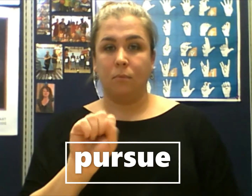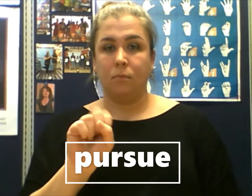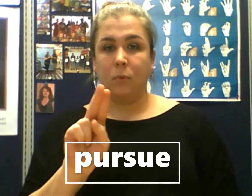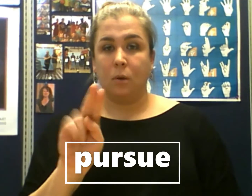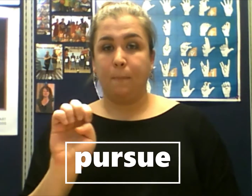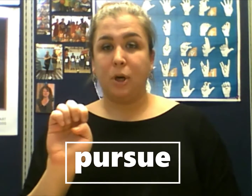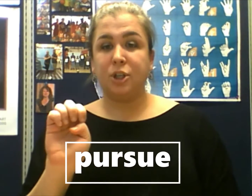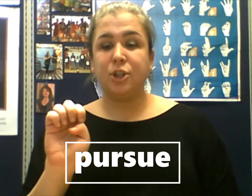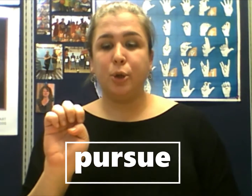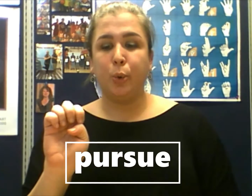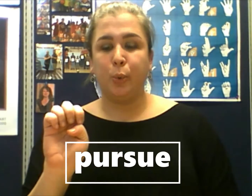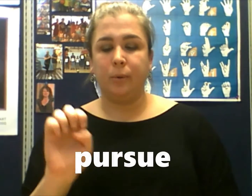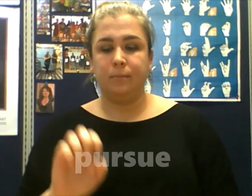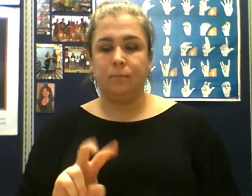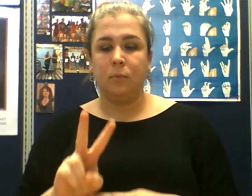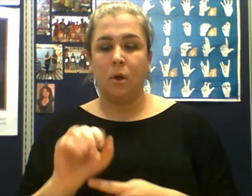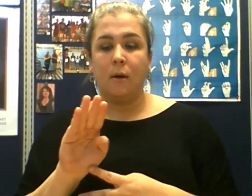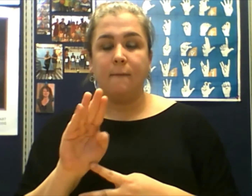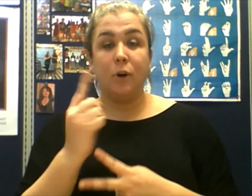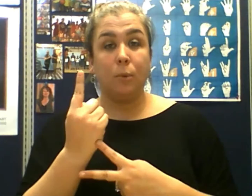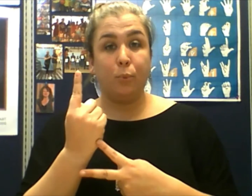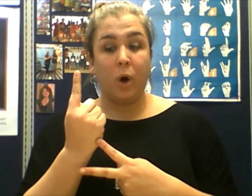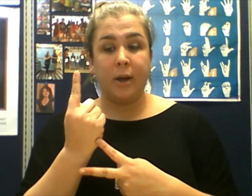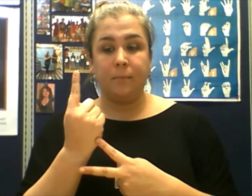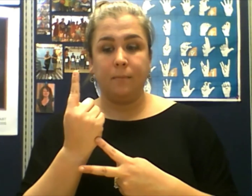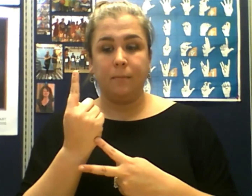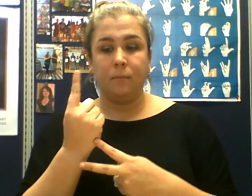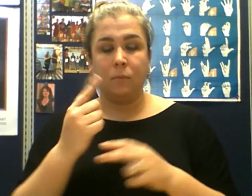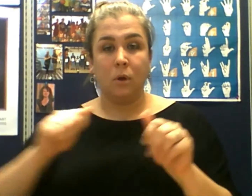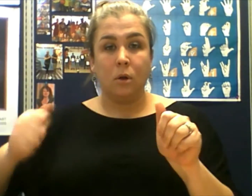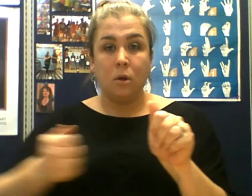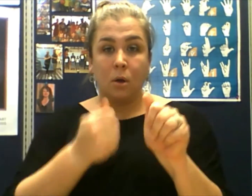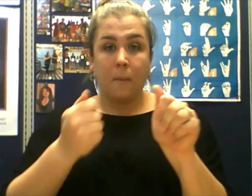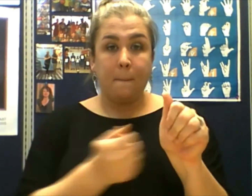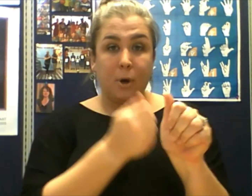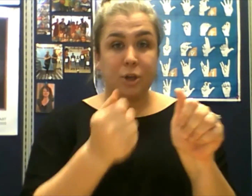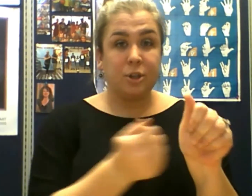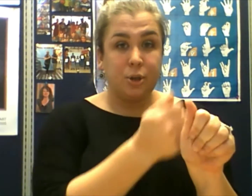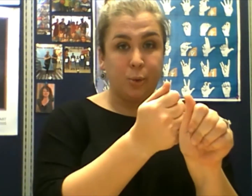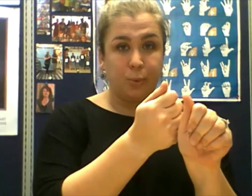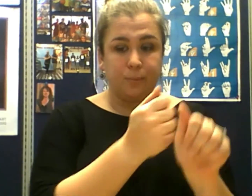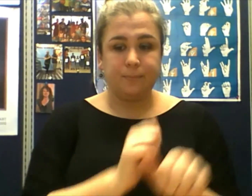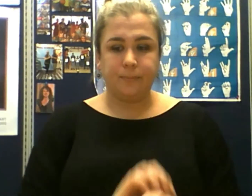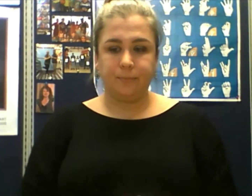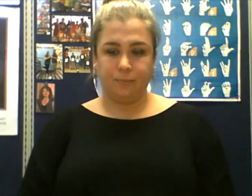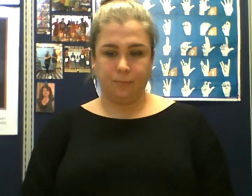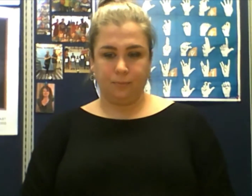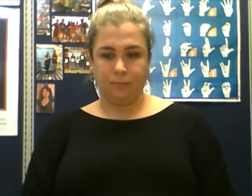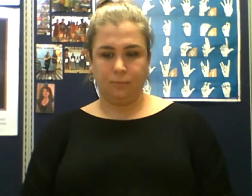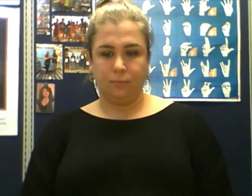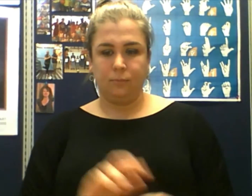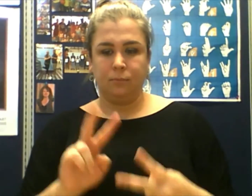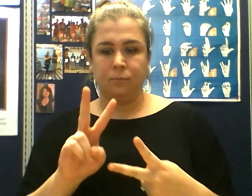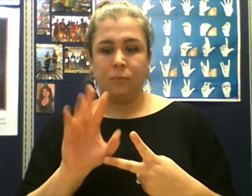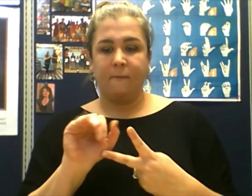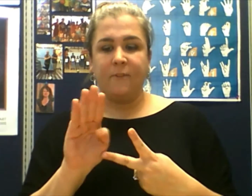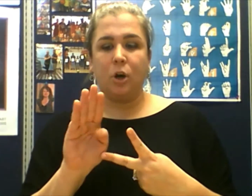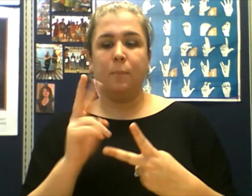Pursue. Verb 1, pursue. Verb